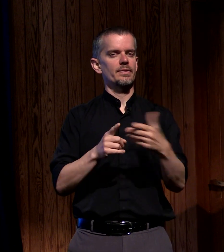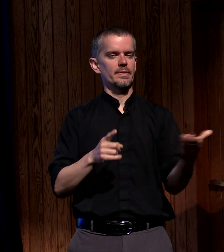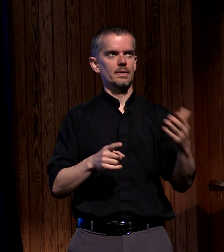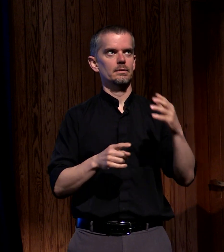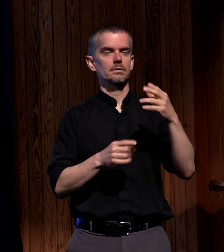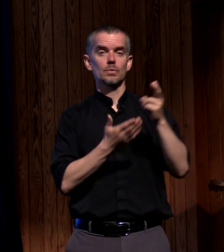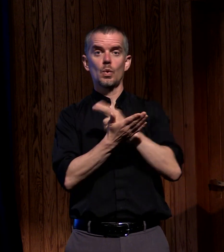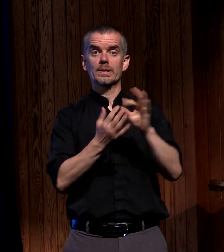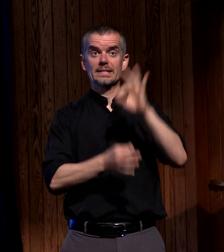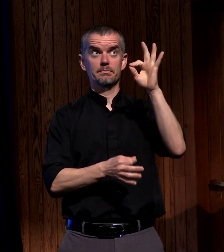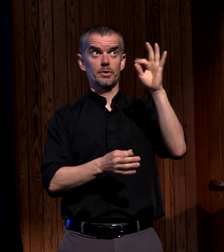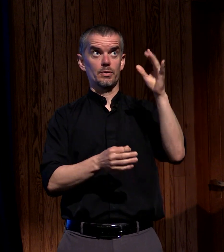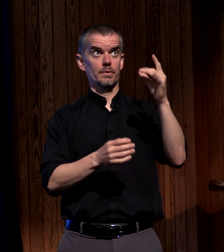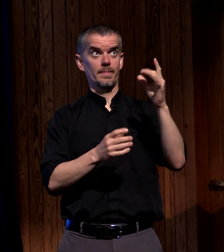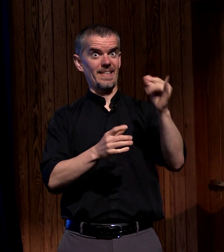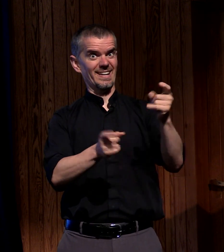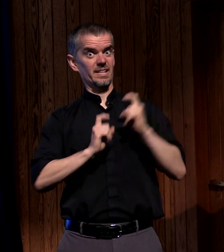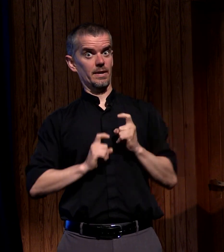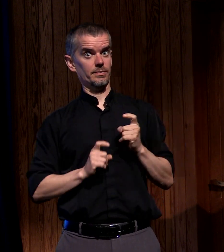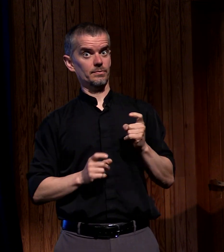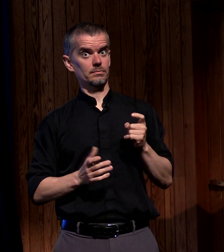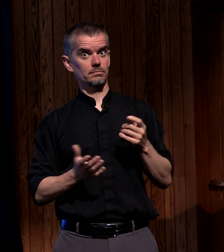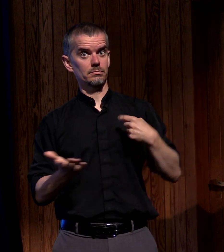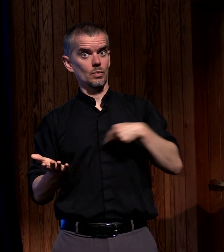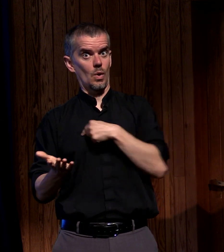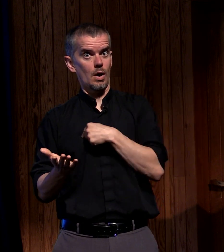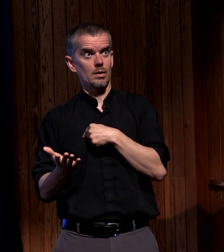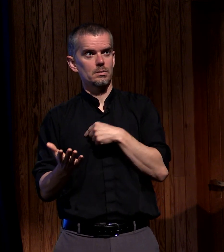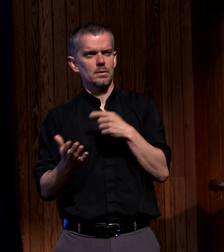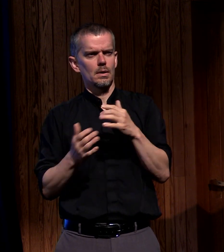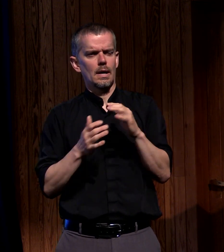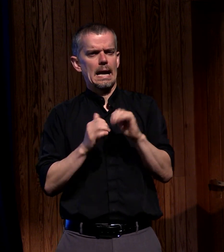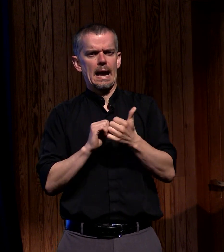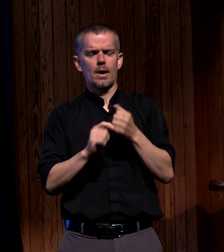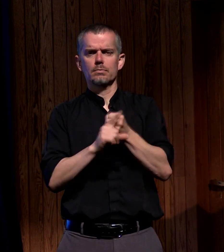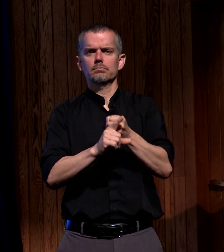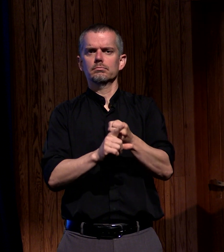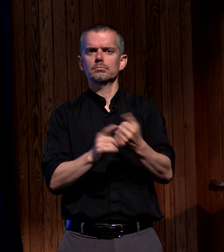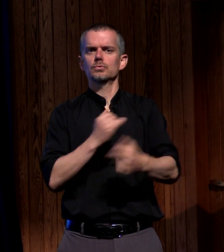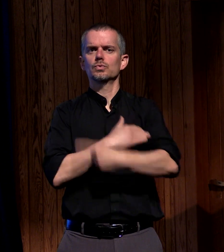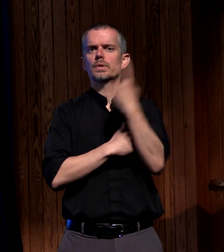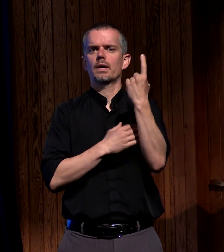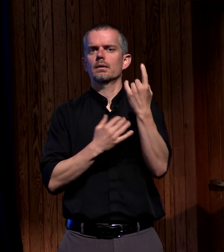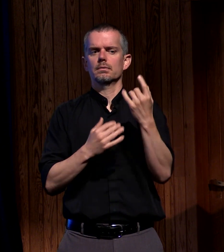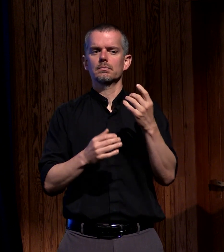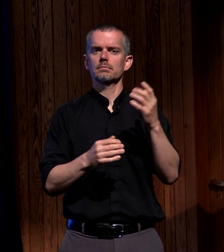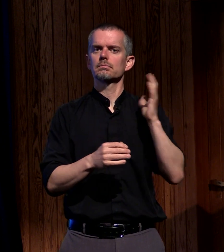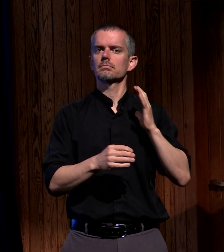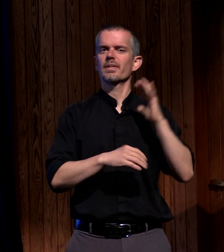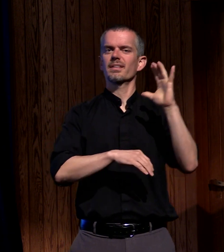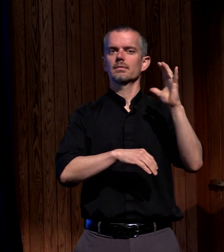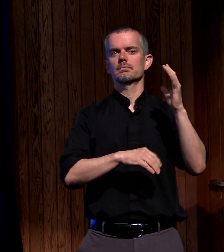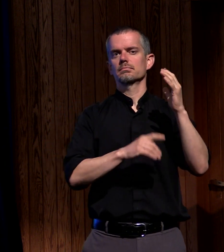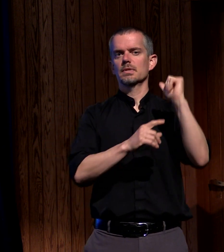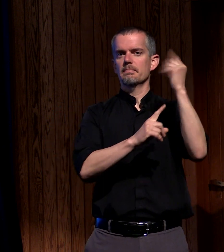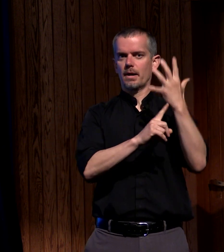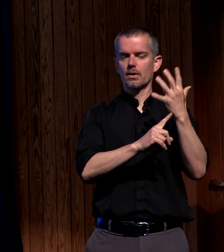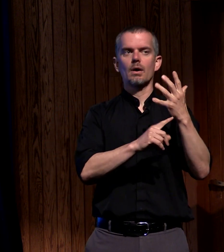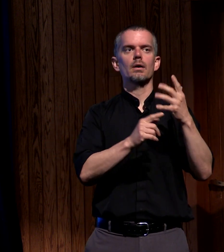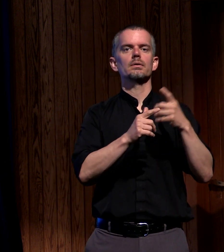Holy Spirit brought on that day of Pentecost that still apply for us today you see when the Holy Spirit fell he